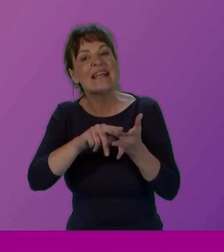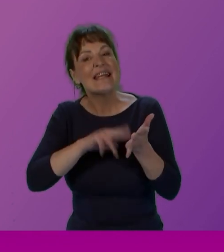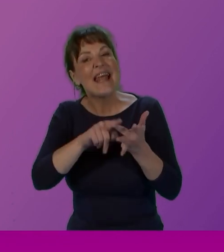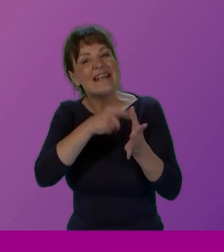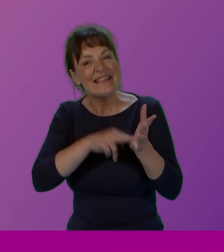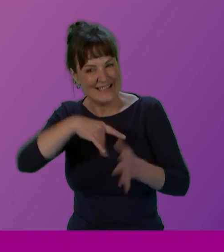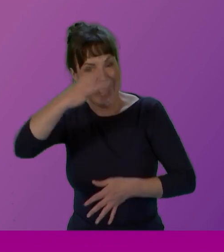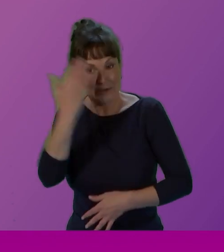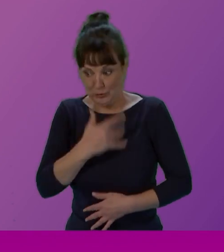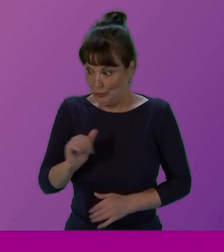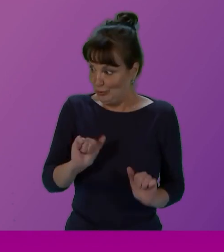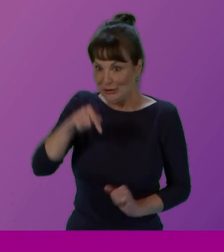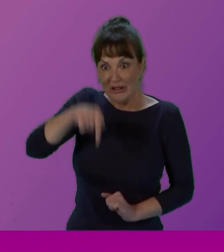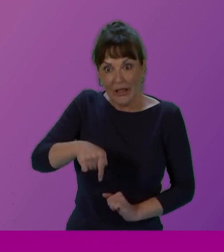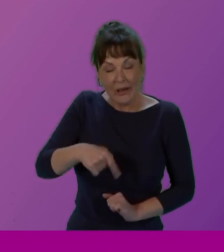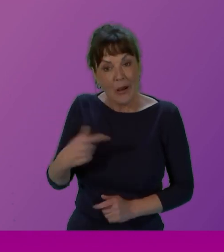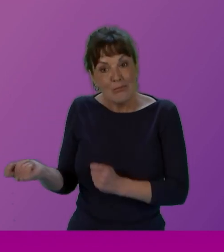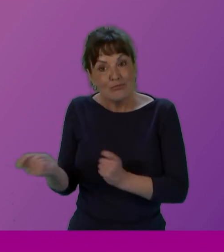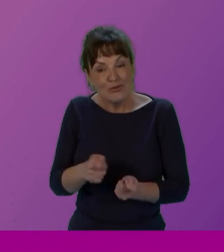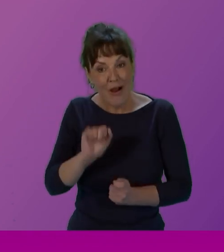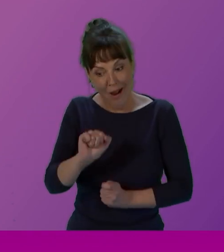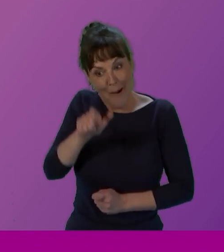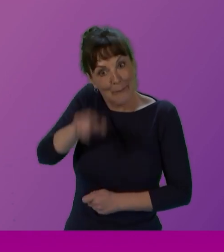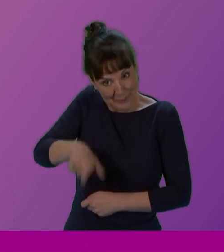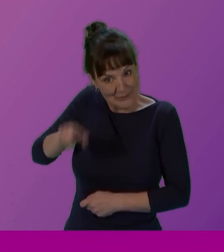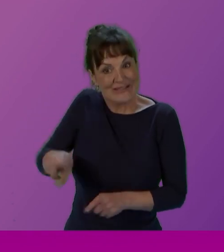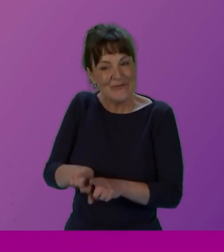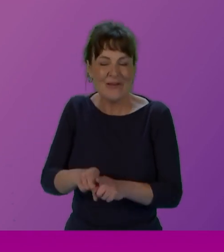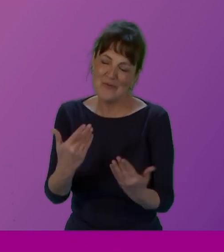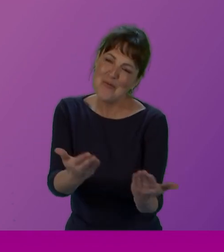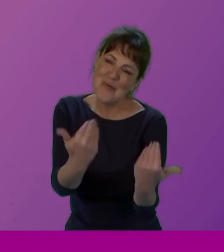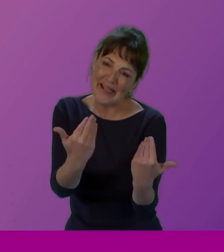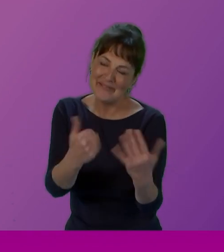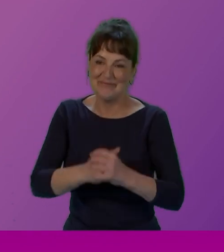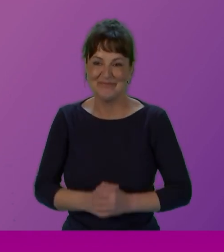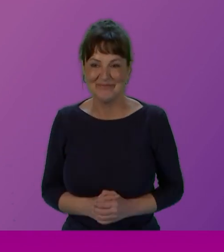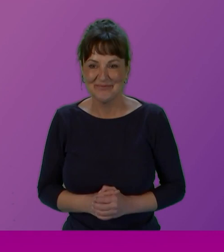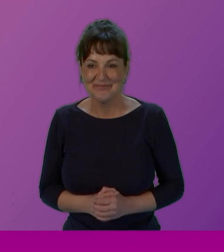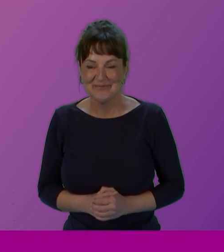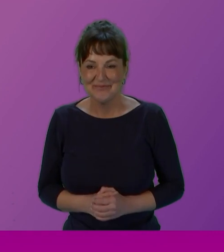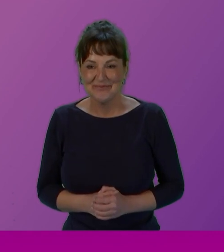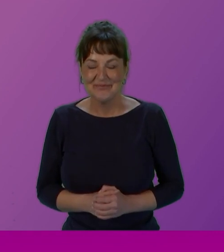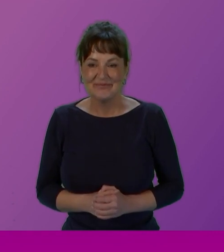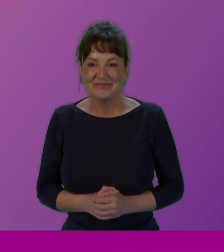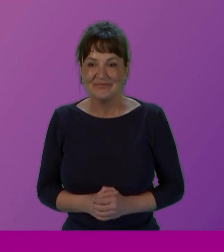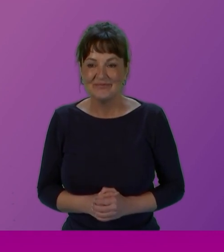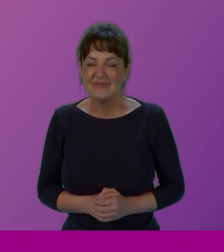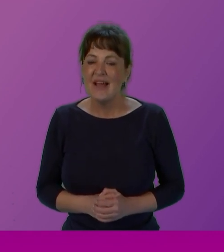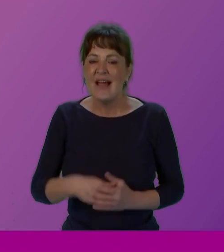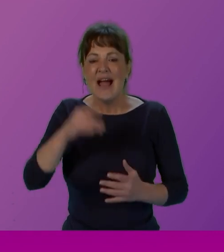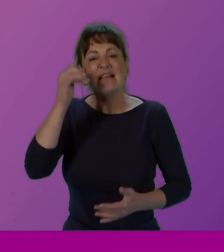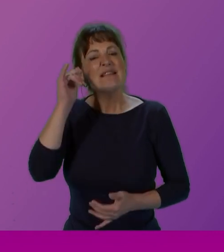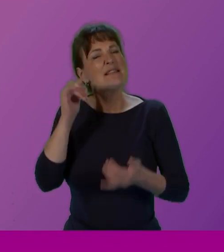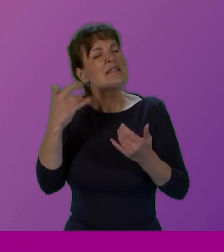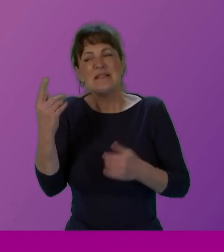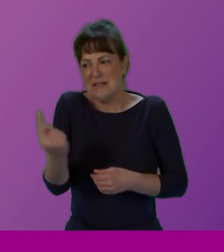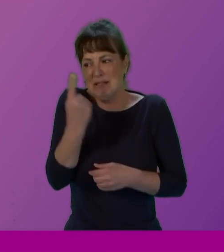is also here with her pupils. So, welcome to them as well. And somebody asked me,